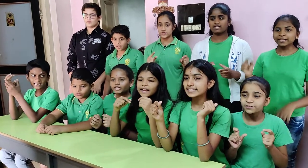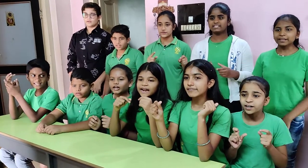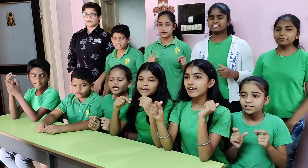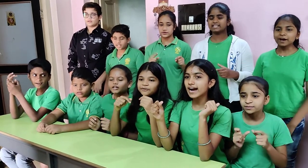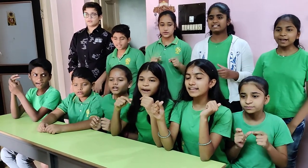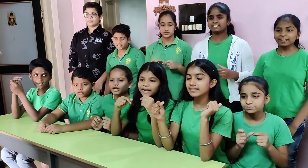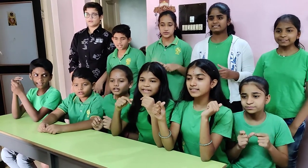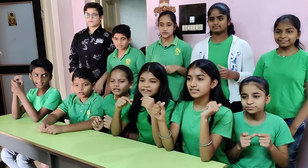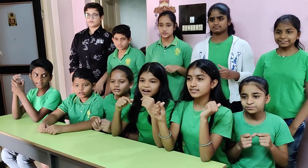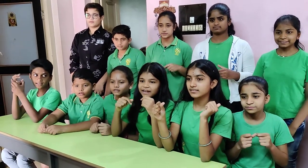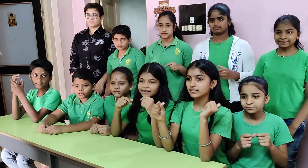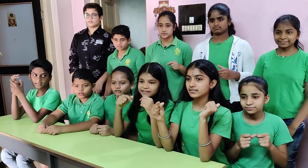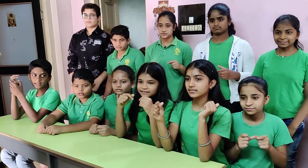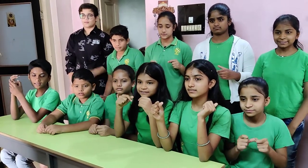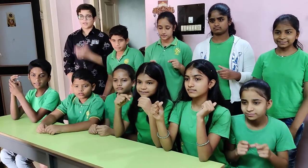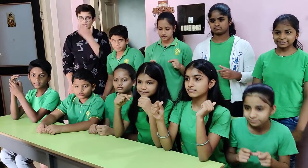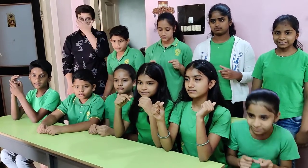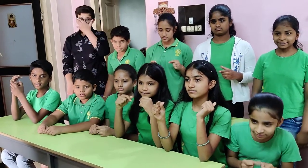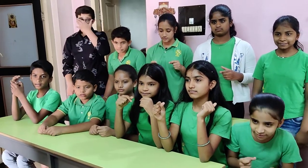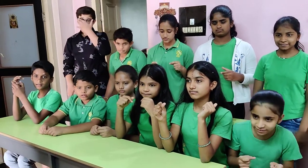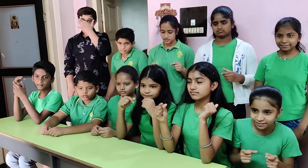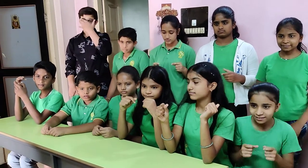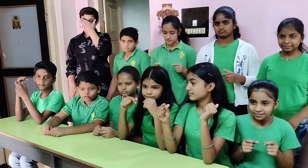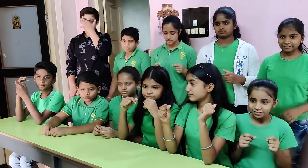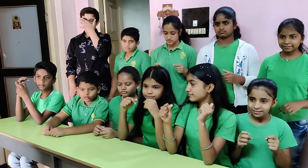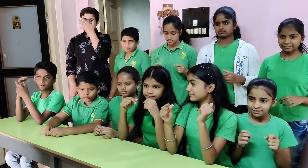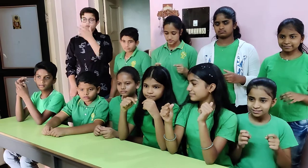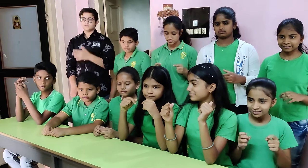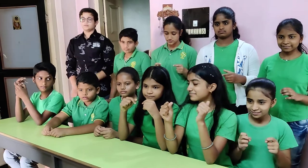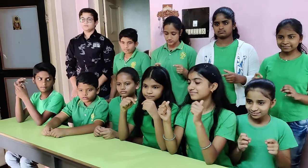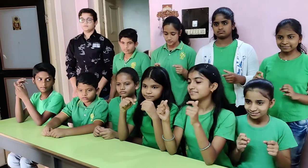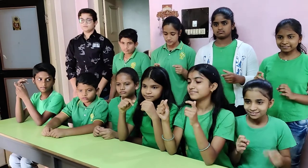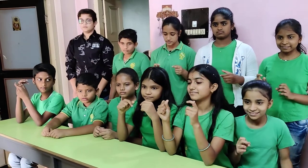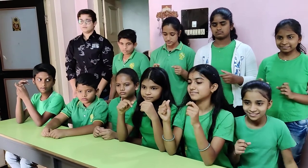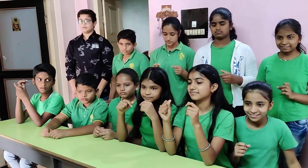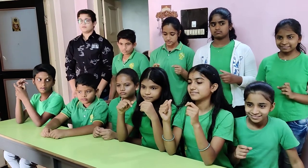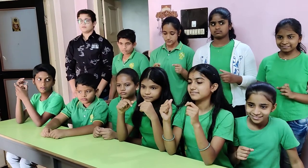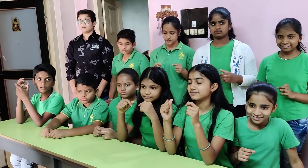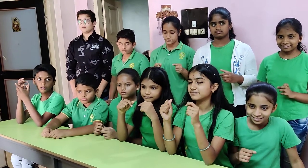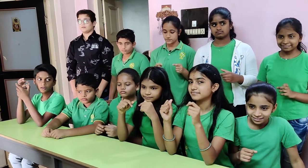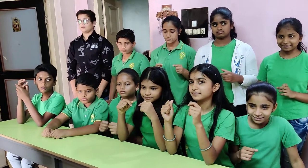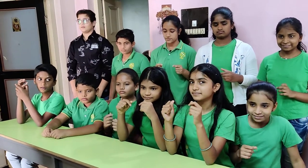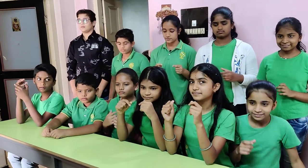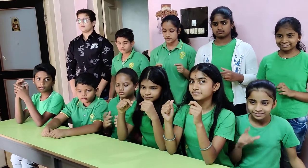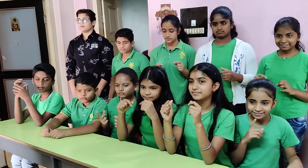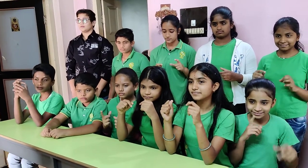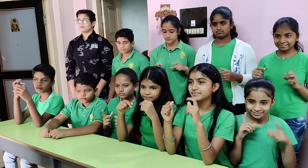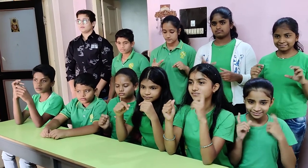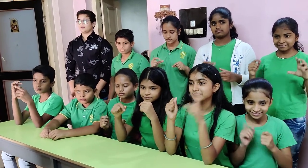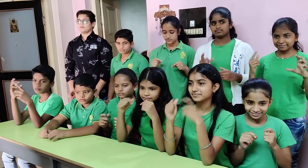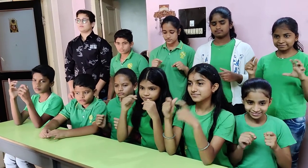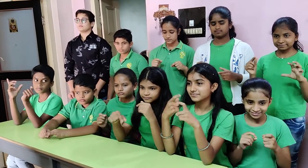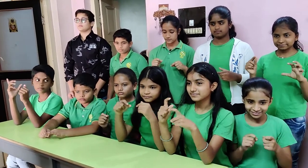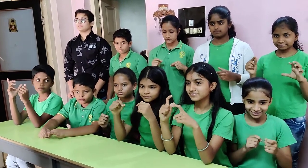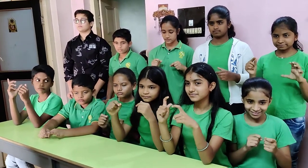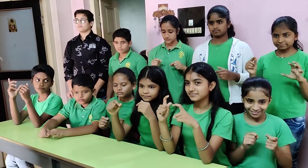31. Yes. 5, 31. Very good. Correct answer. Next sum. Next Ninety-six, eighty,